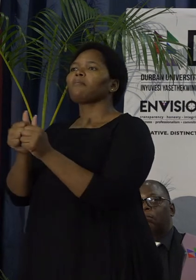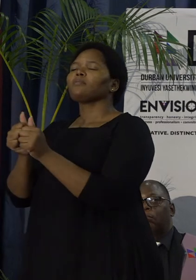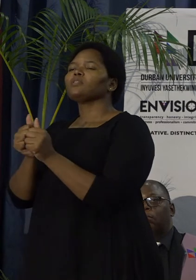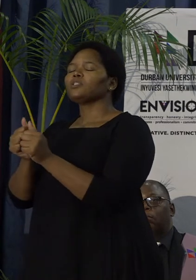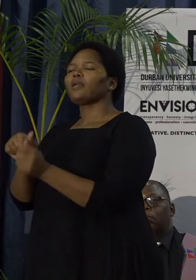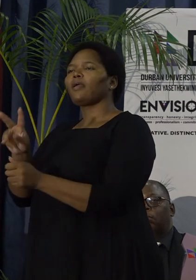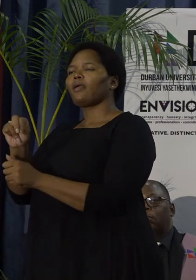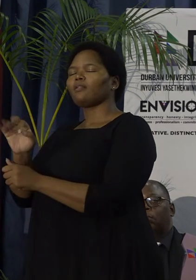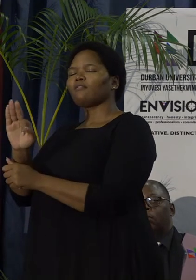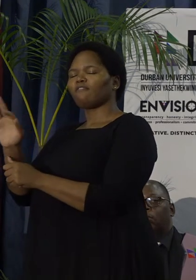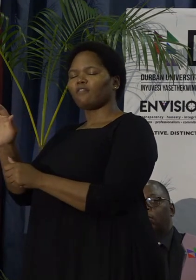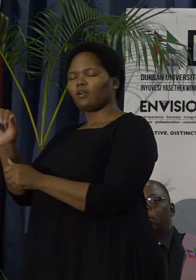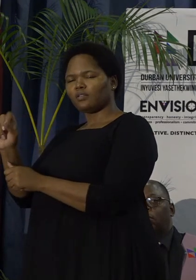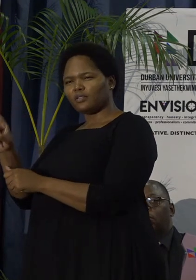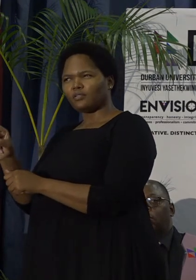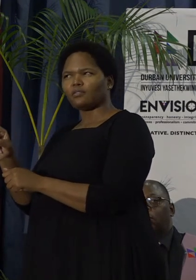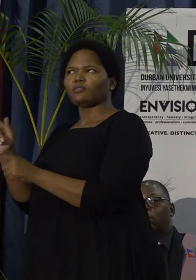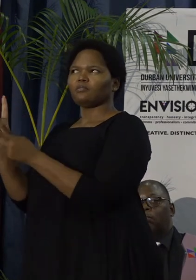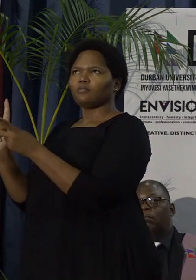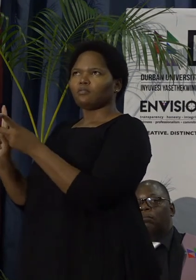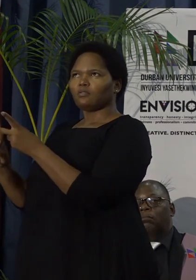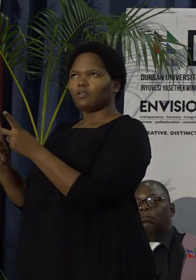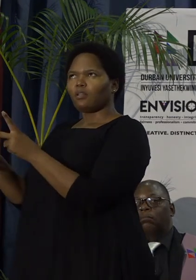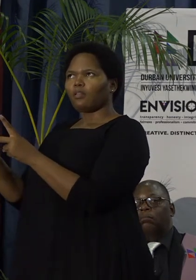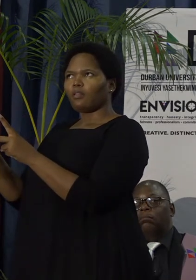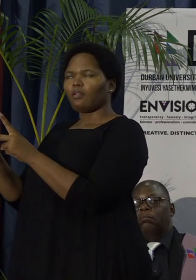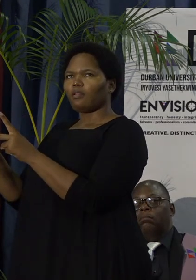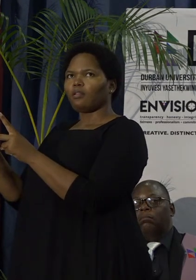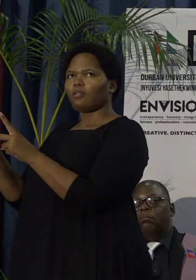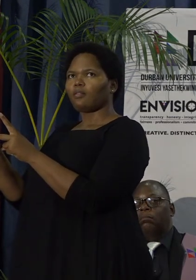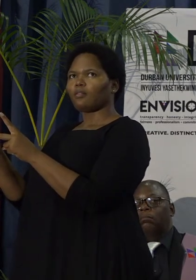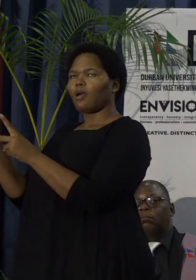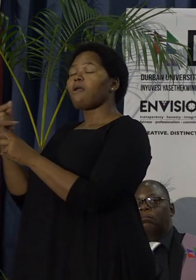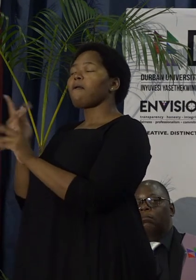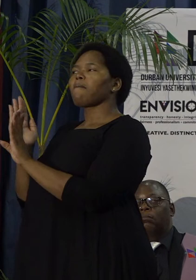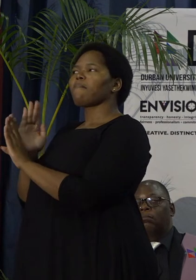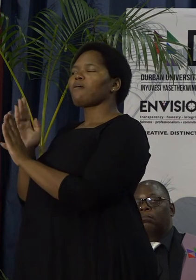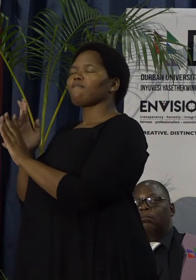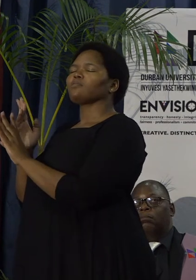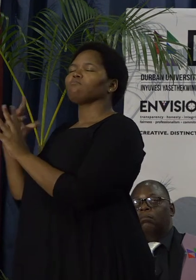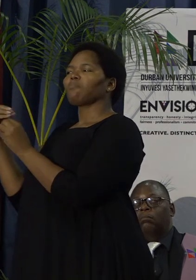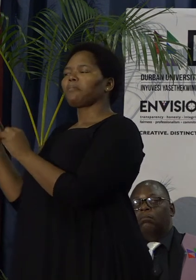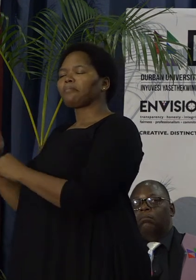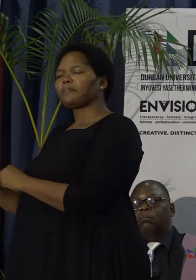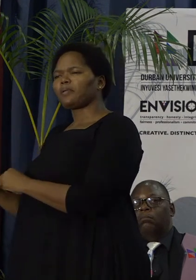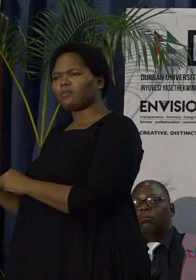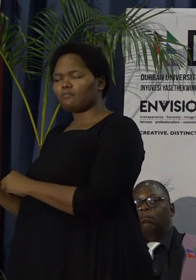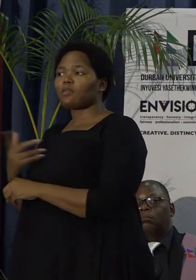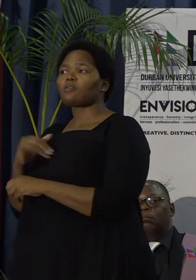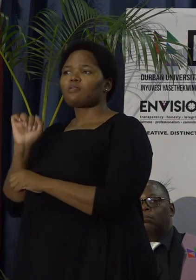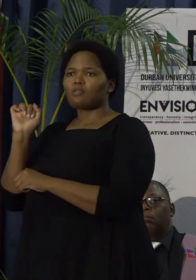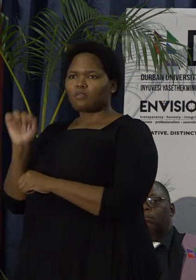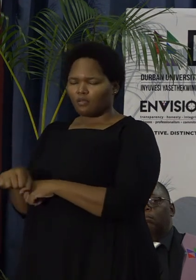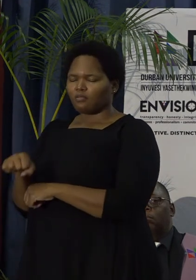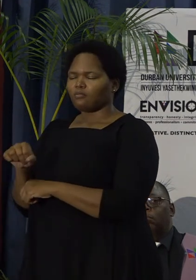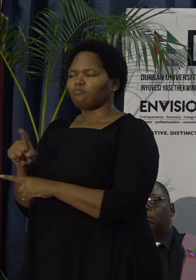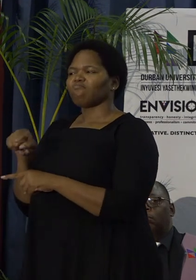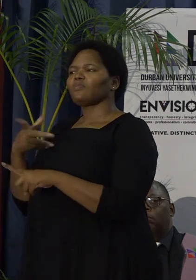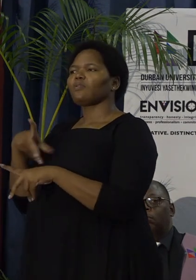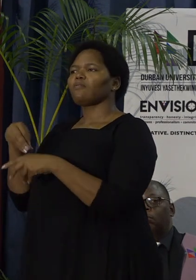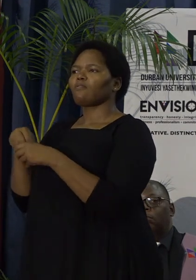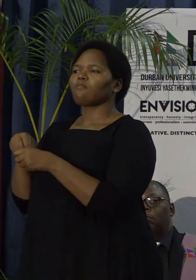and the private sector. Of course, all of this is subject